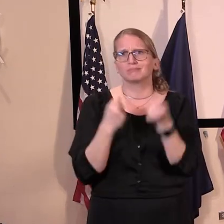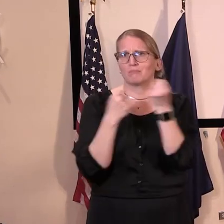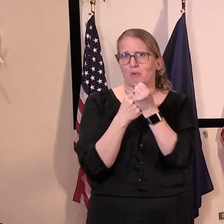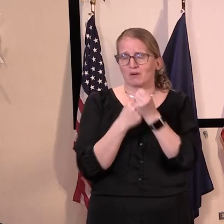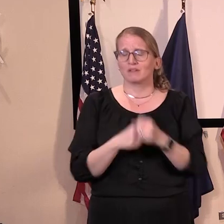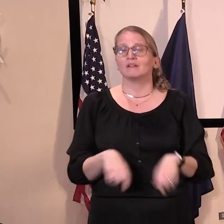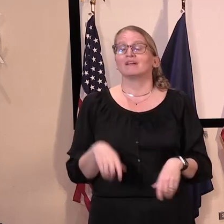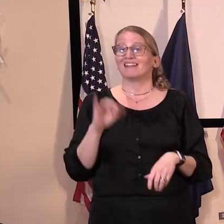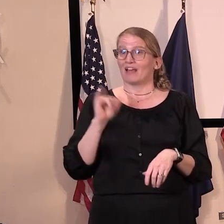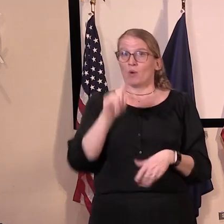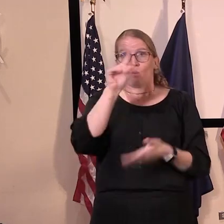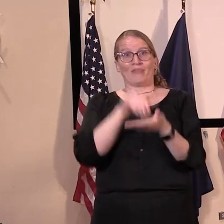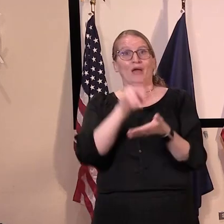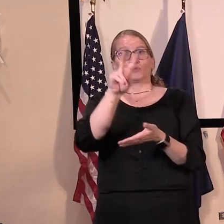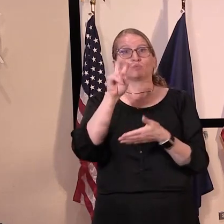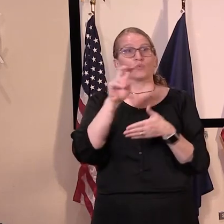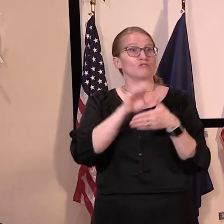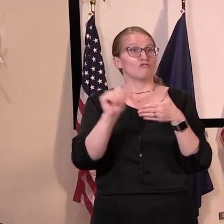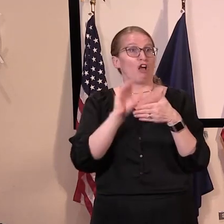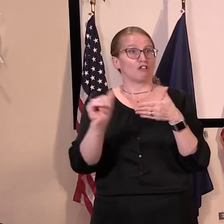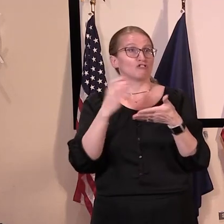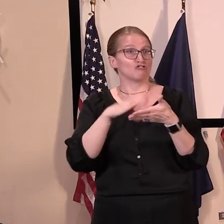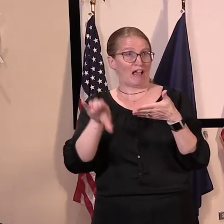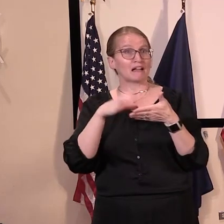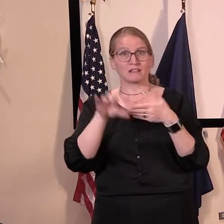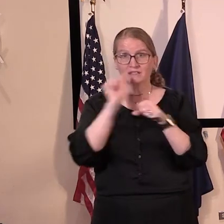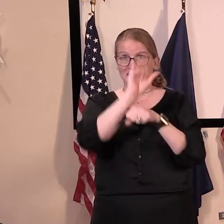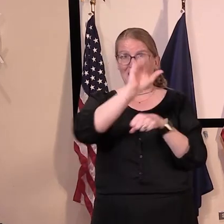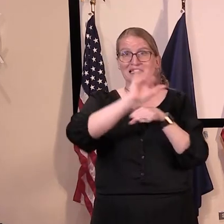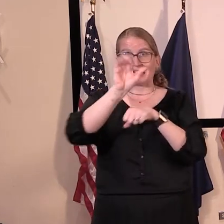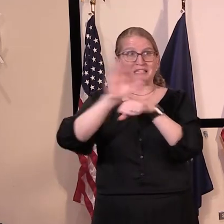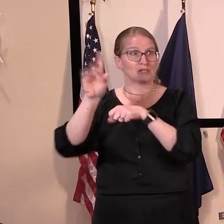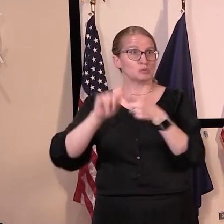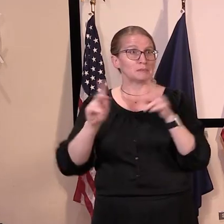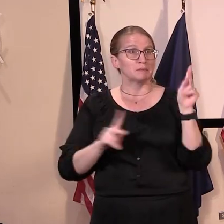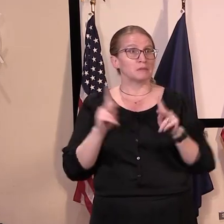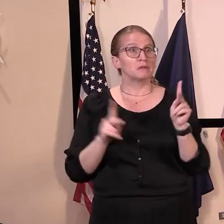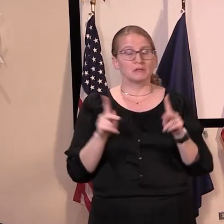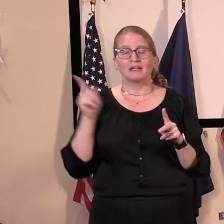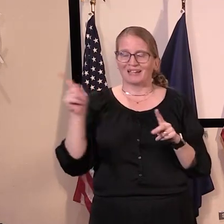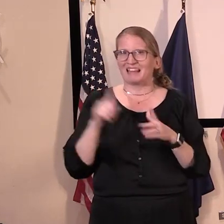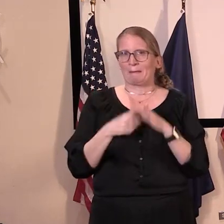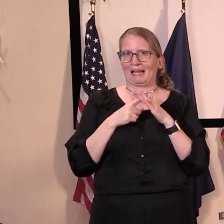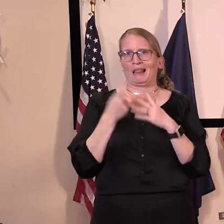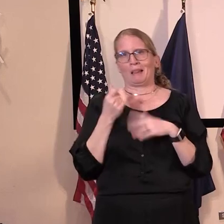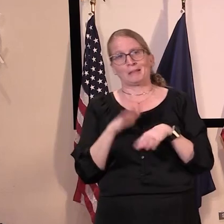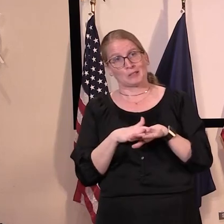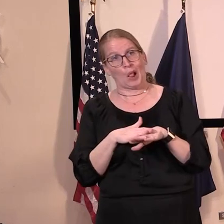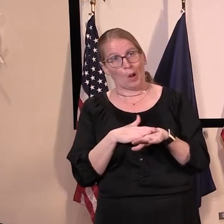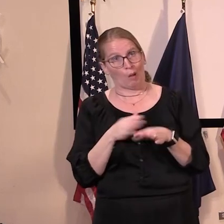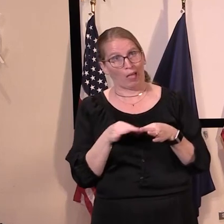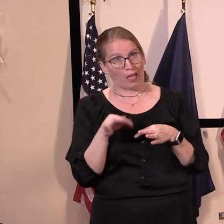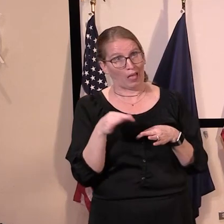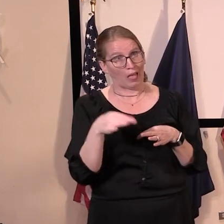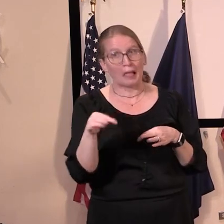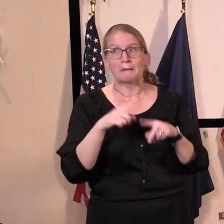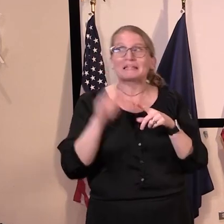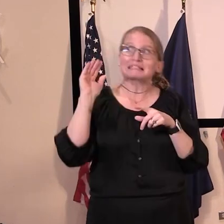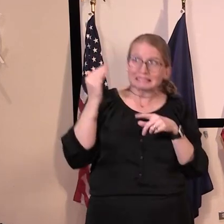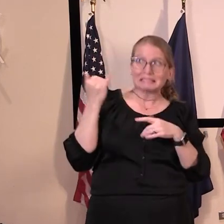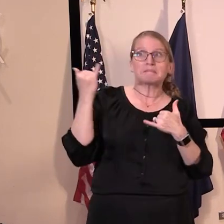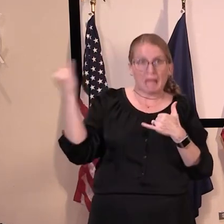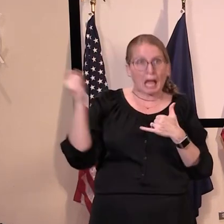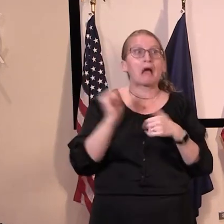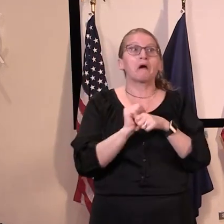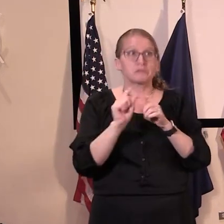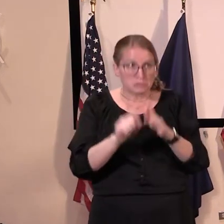the $1,200 checks that are going out. They were a little slow coming, but they seem to be underway. Anybody has problems with that,